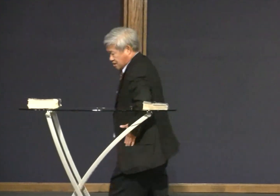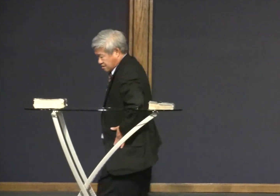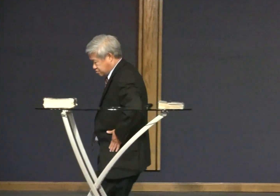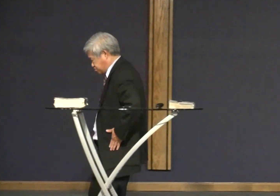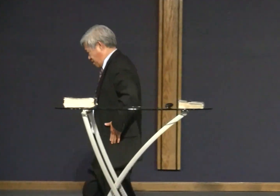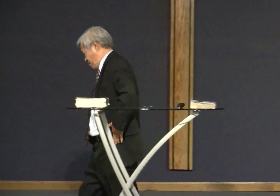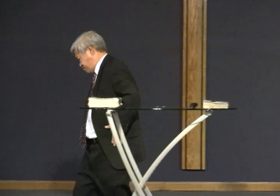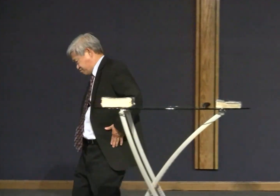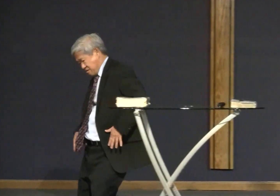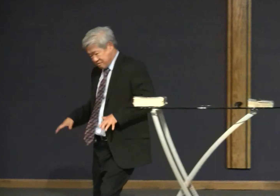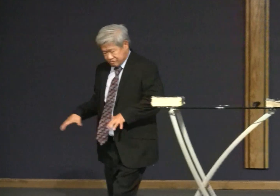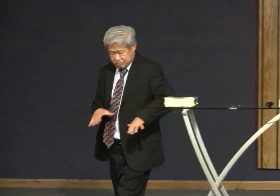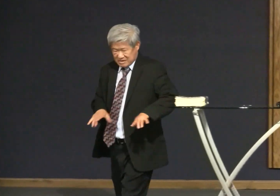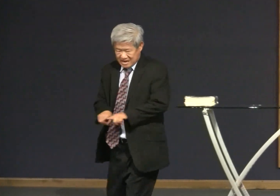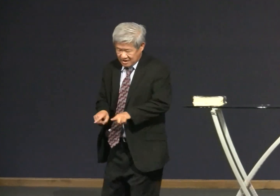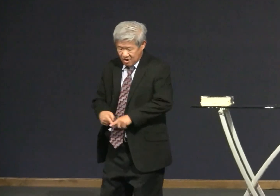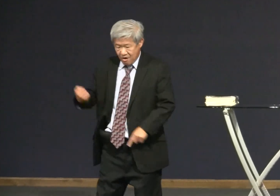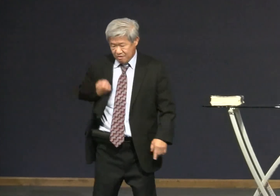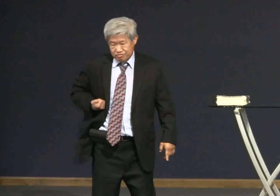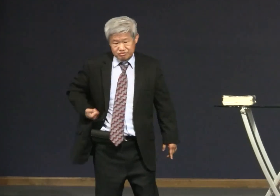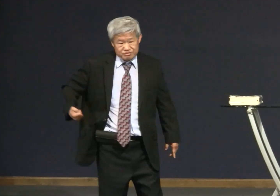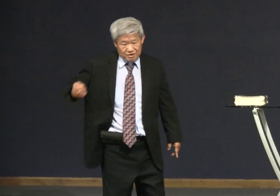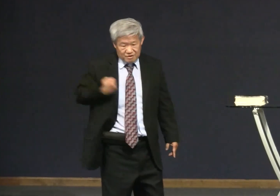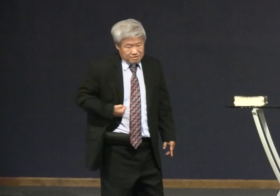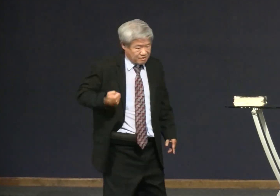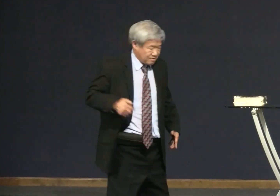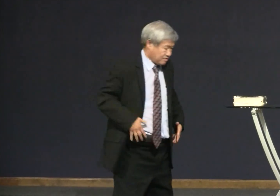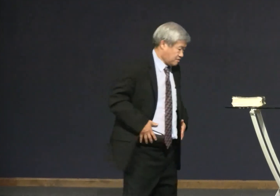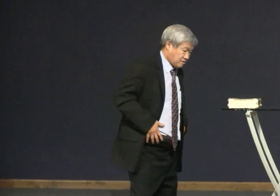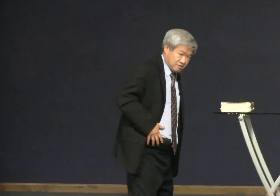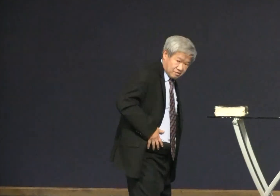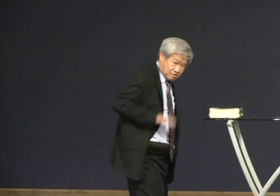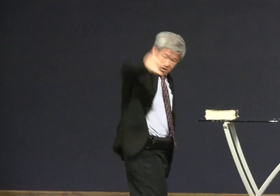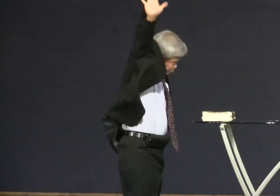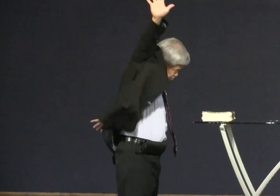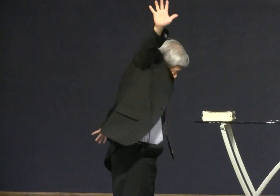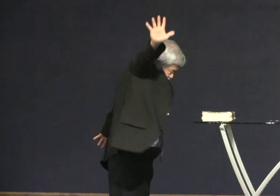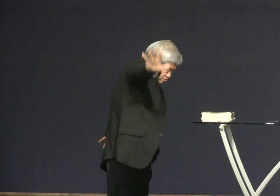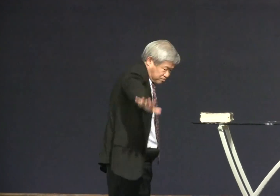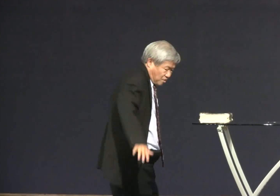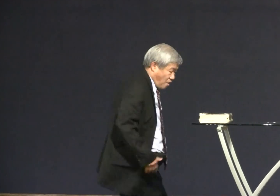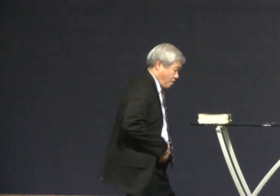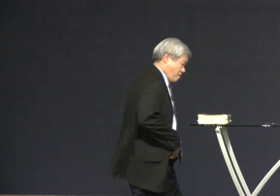today we have our hooded sweatshirts and walk around like a gang number